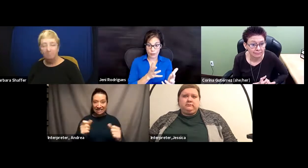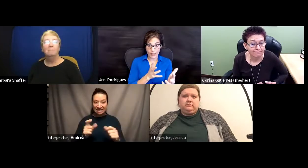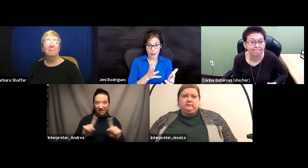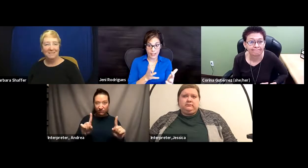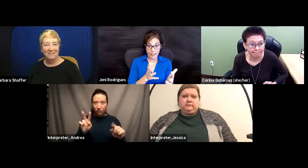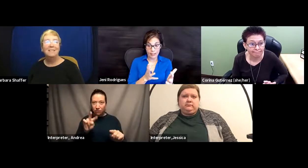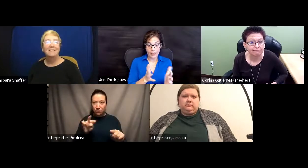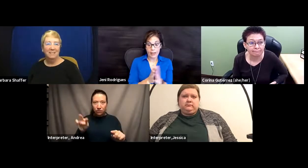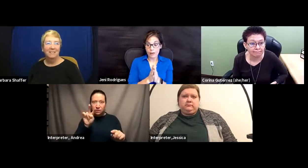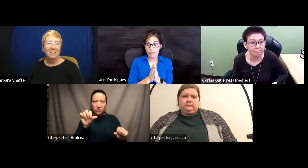what was happening.